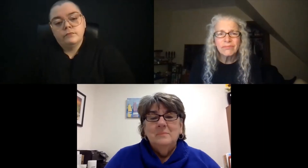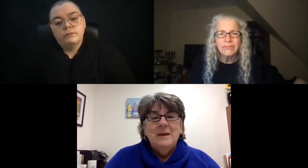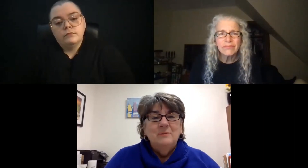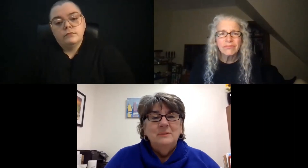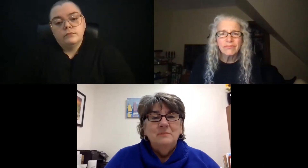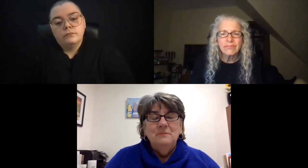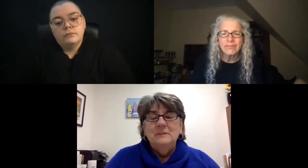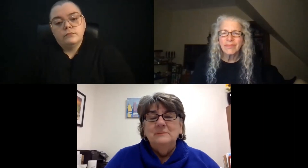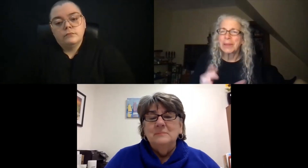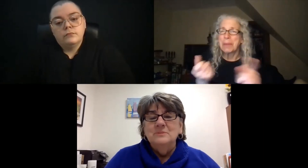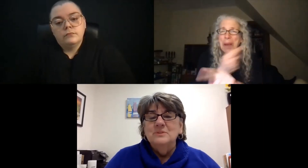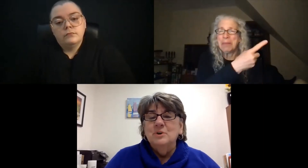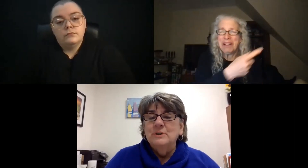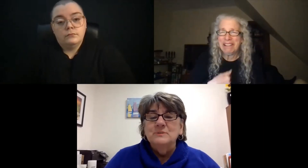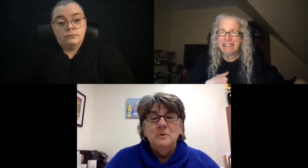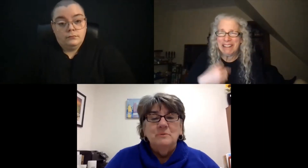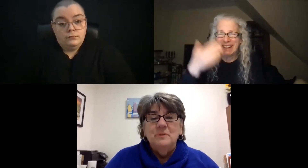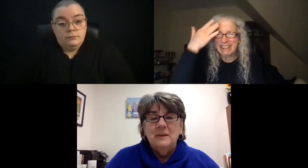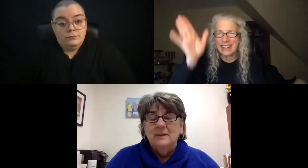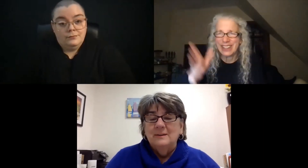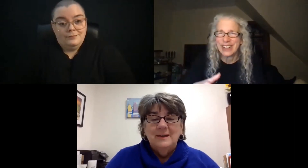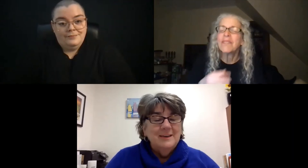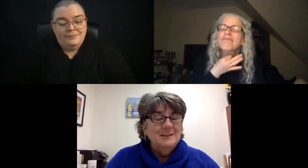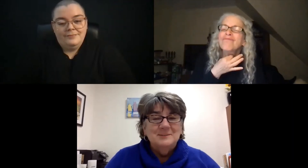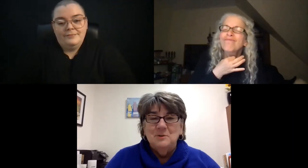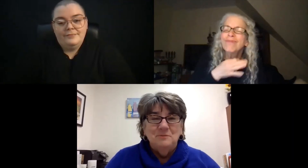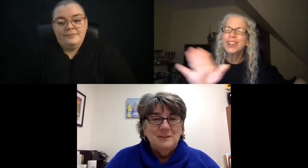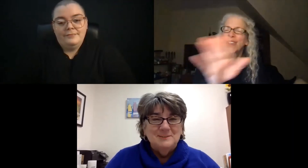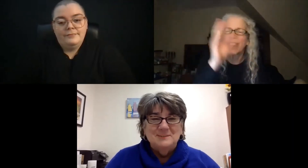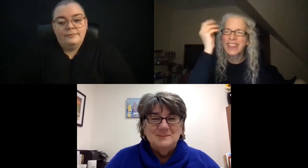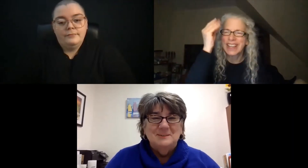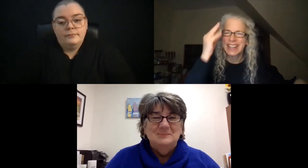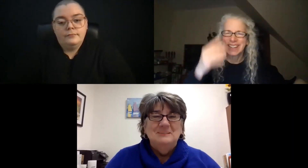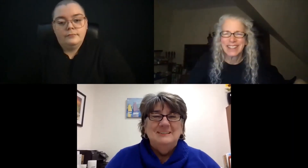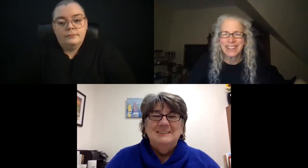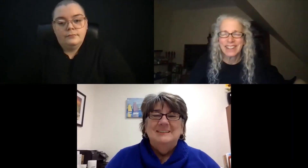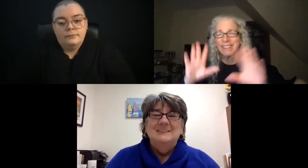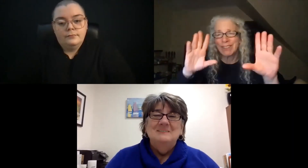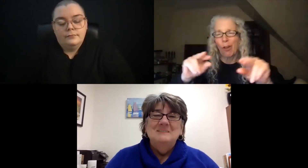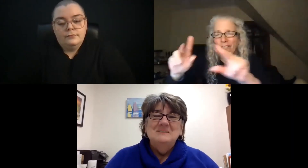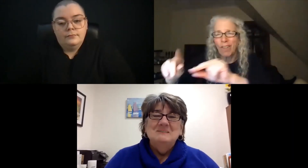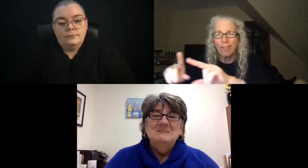Am I out in left field? I'm just curious what you're thinking and I can't see your faces so.